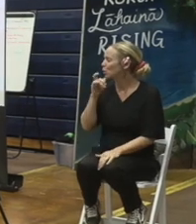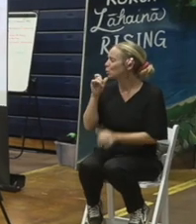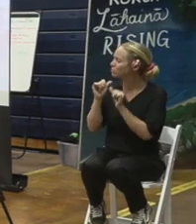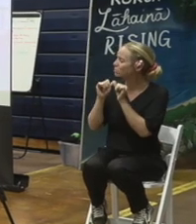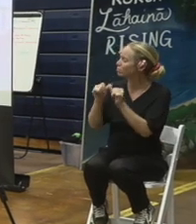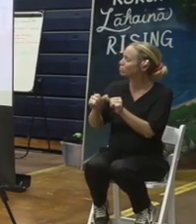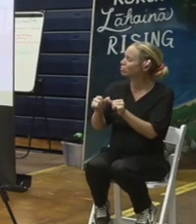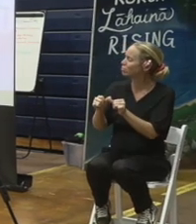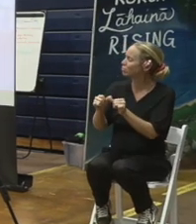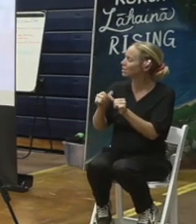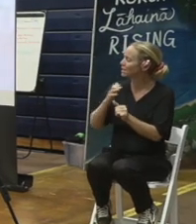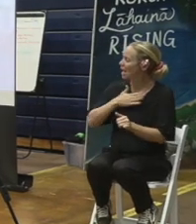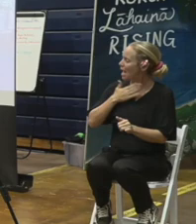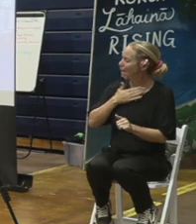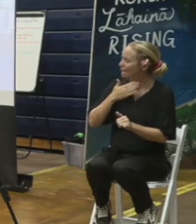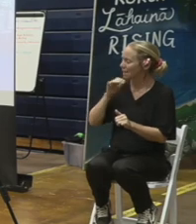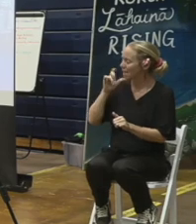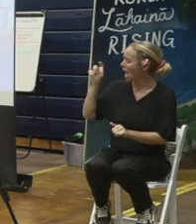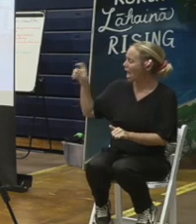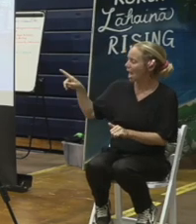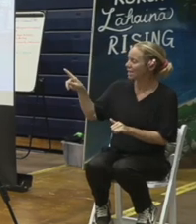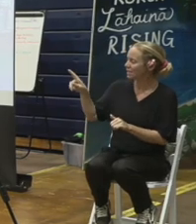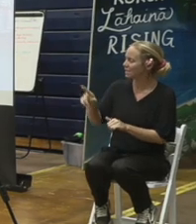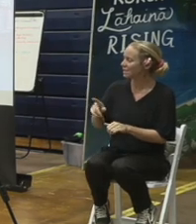happy that they didn't get asked any questions